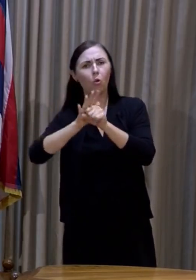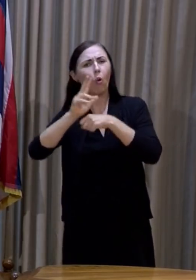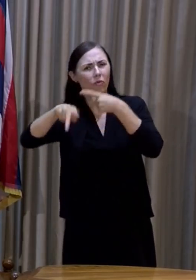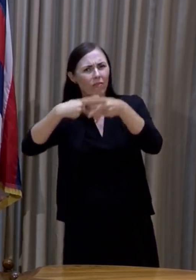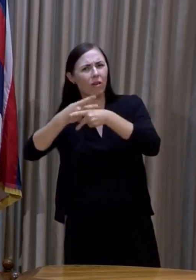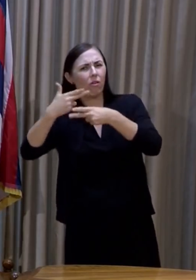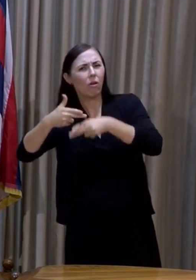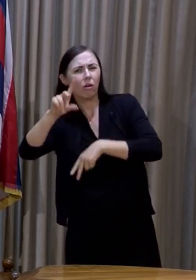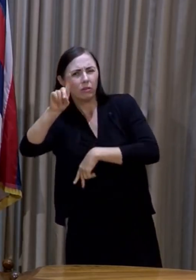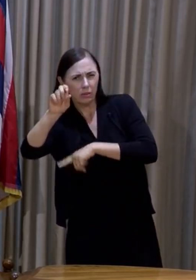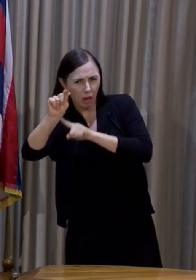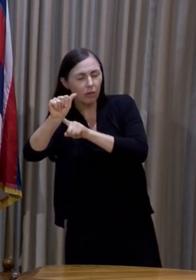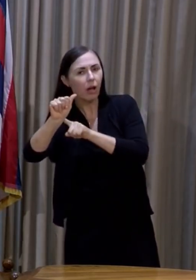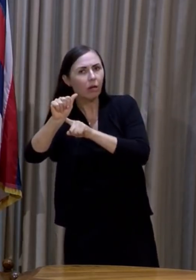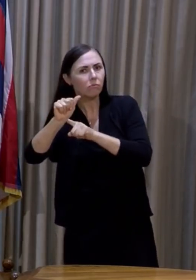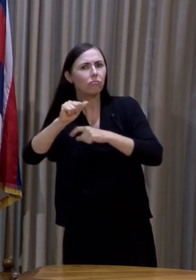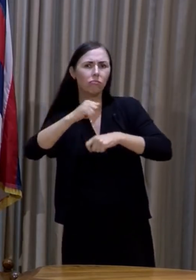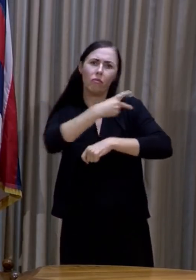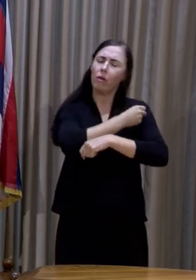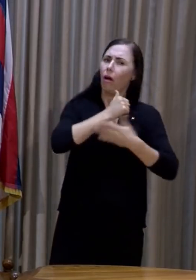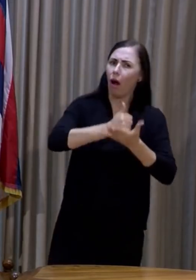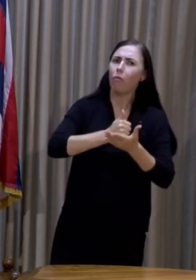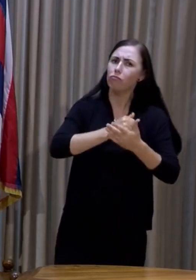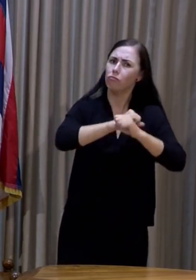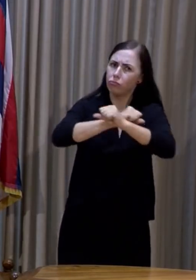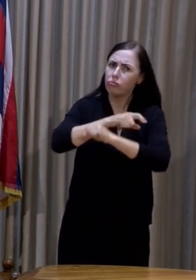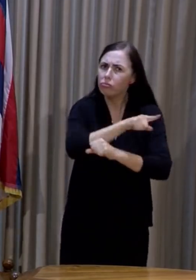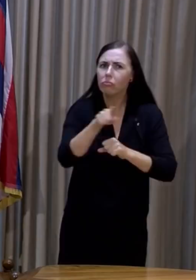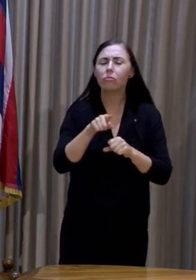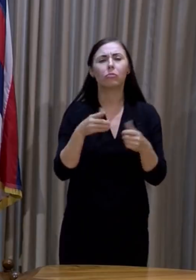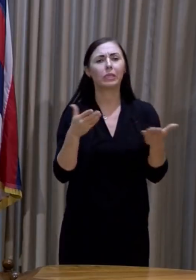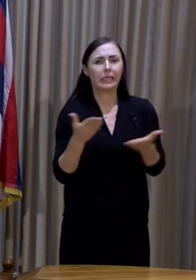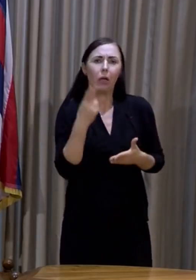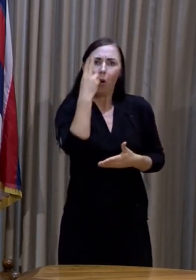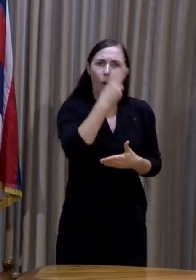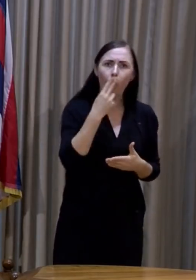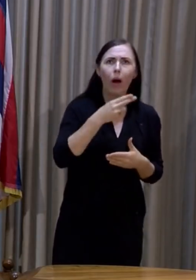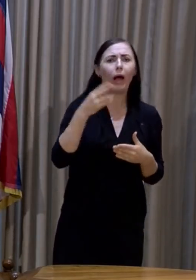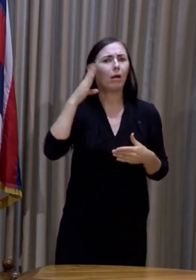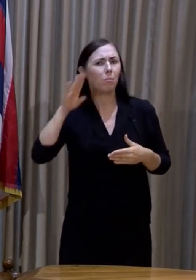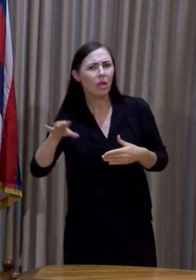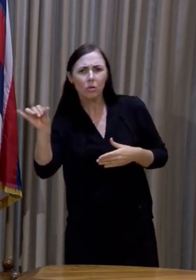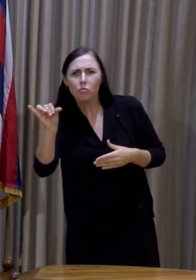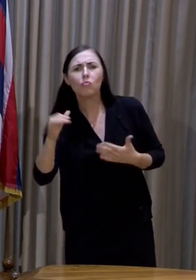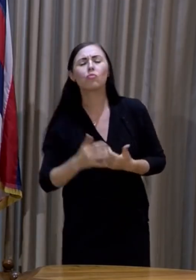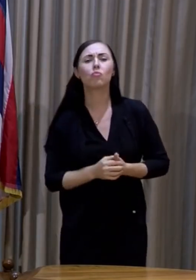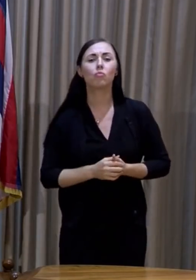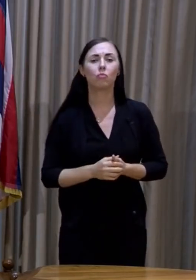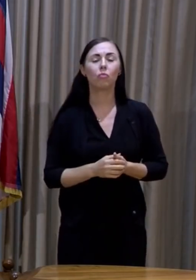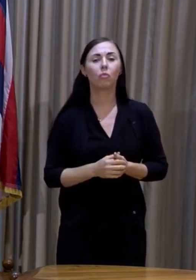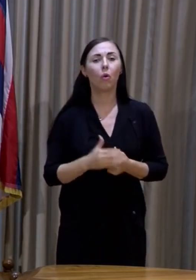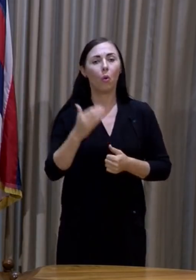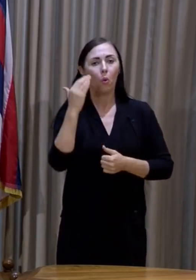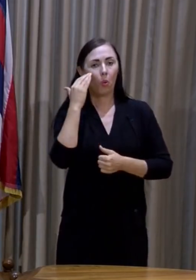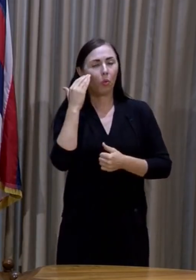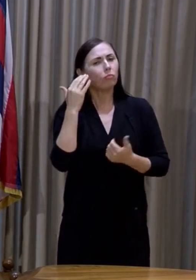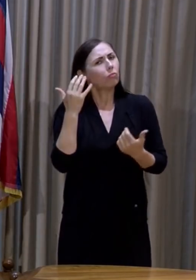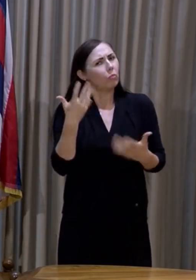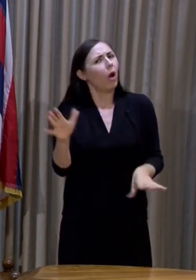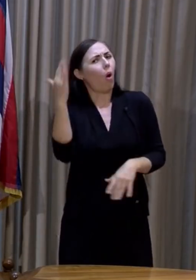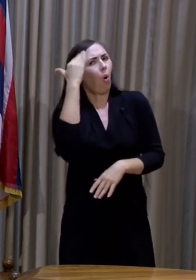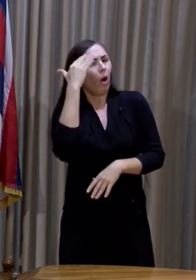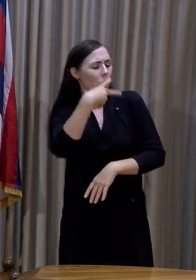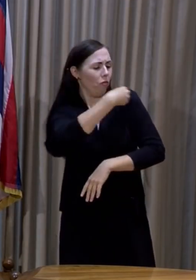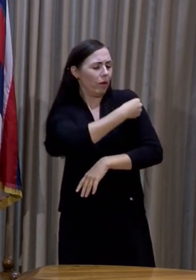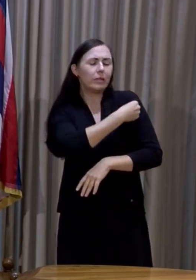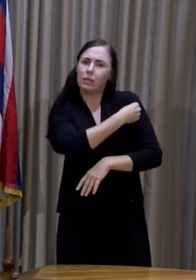of interest here in the state of Hawaii as well as across the country. We know that the vaccines are effective at